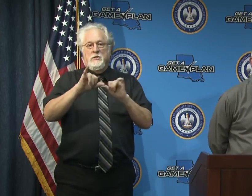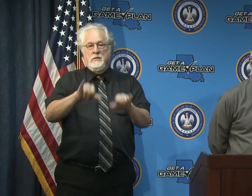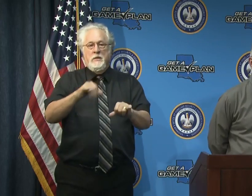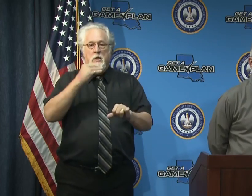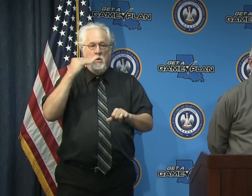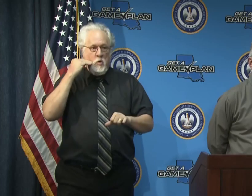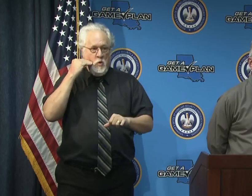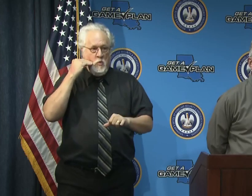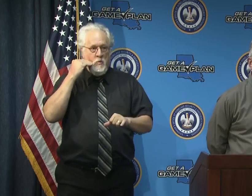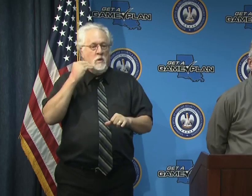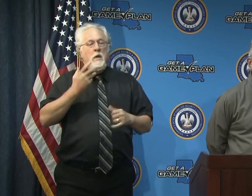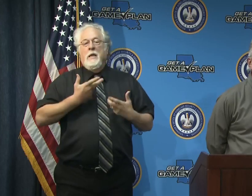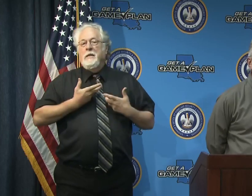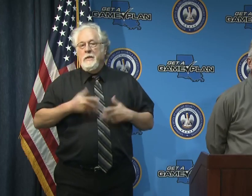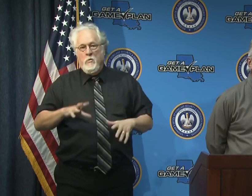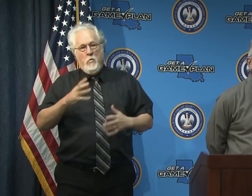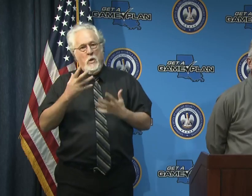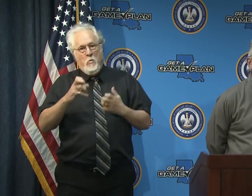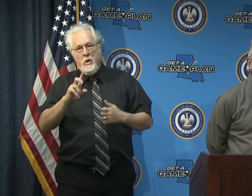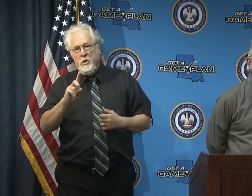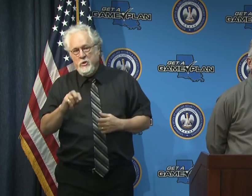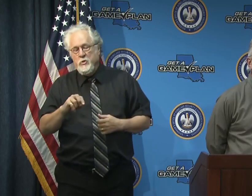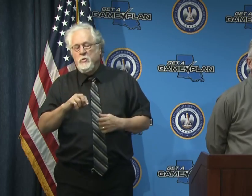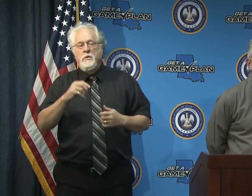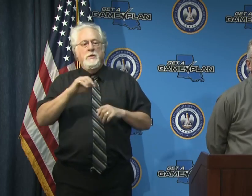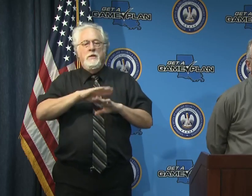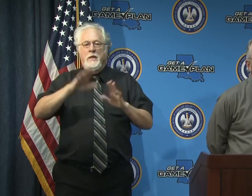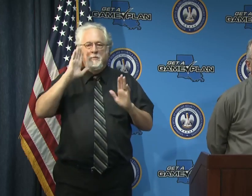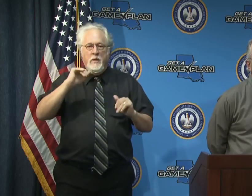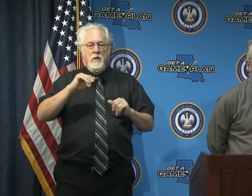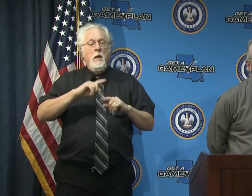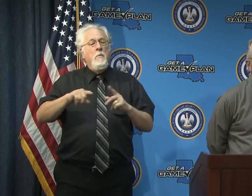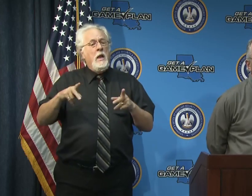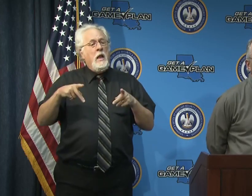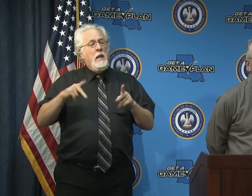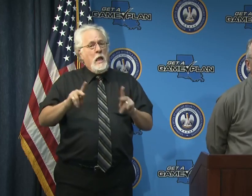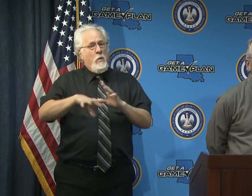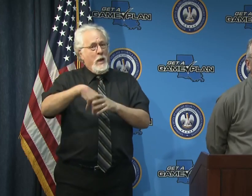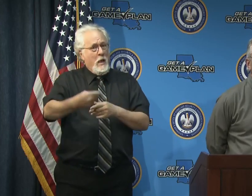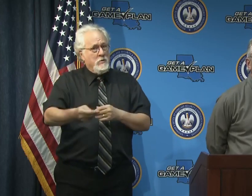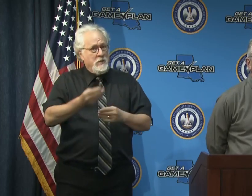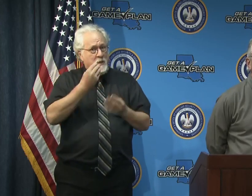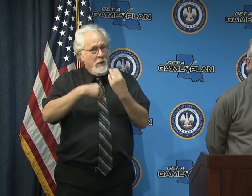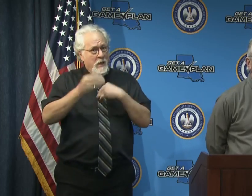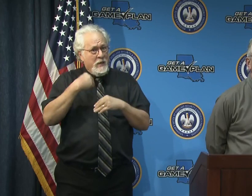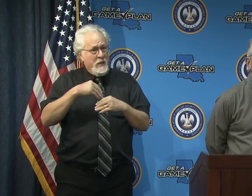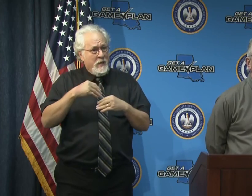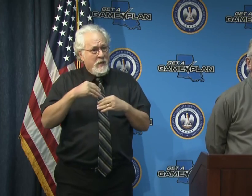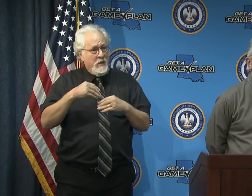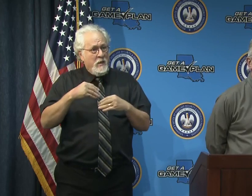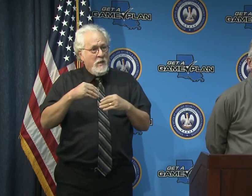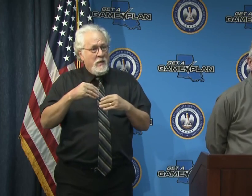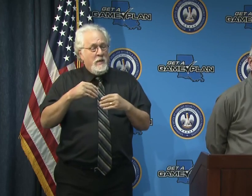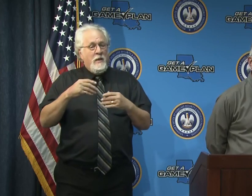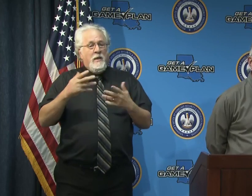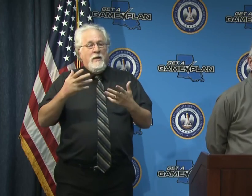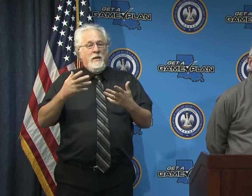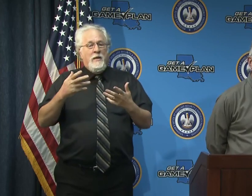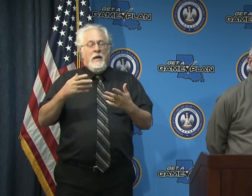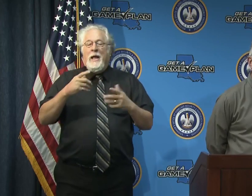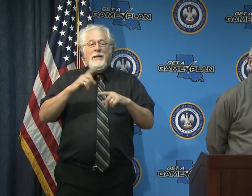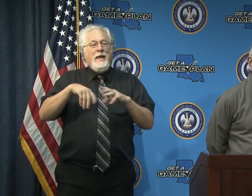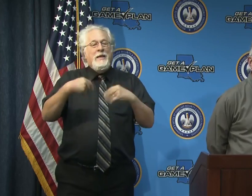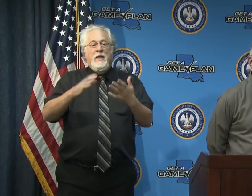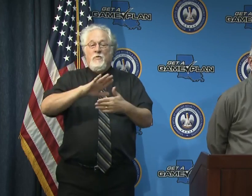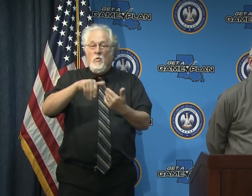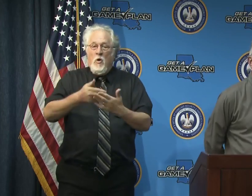order not what you wanted to do not what you would expect it to do but was allowing that outdoor dining maybe a consolation i know we can't give you all we